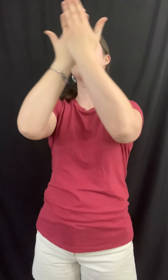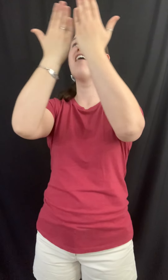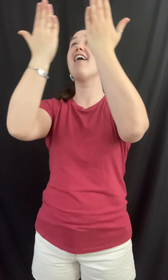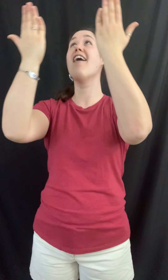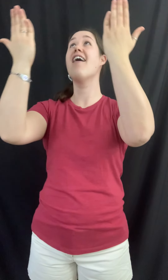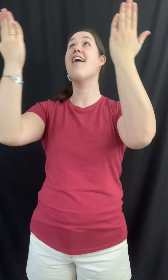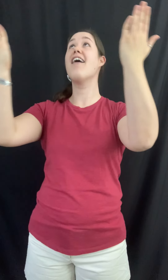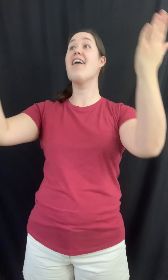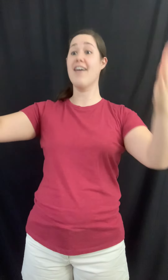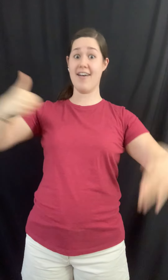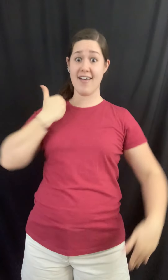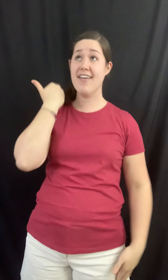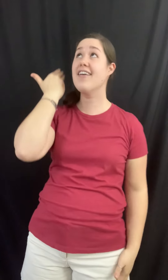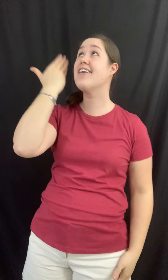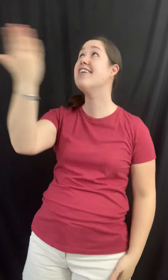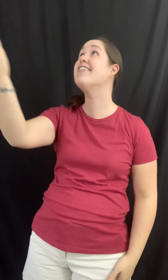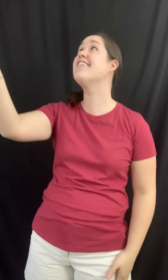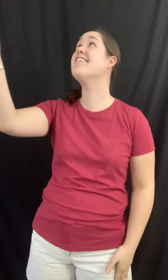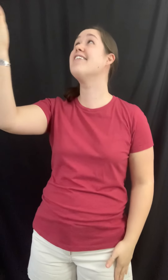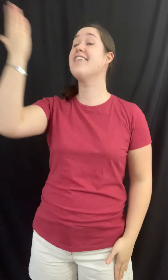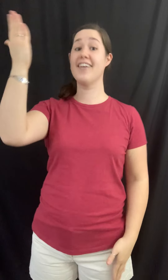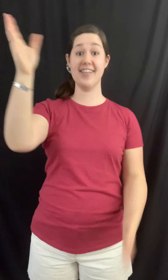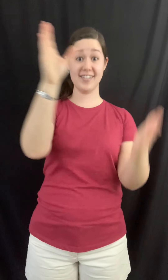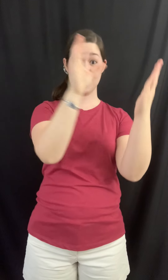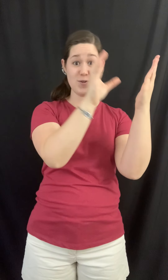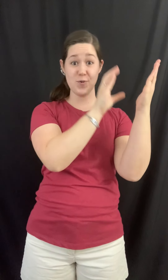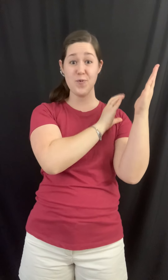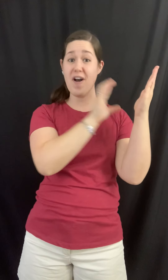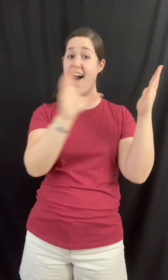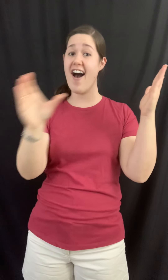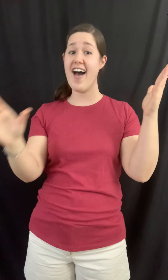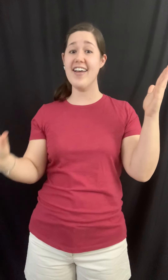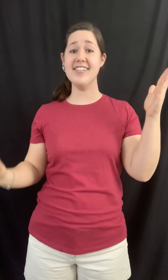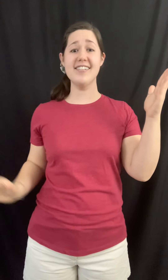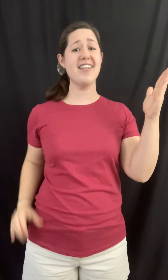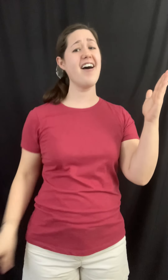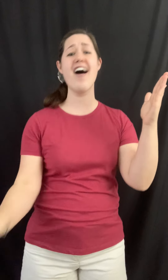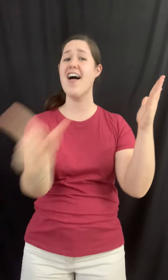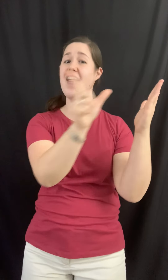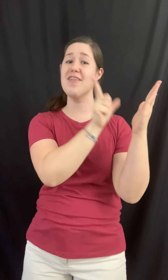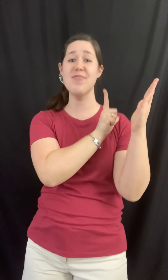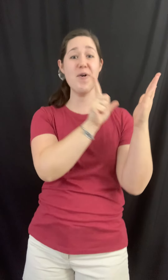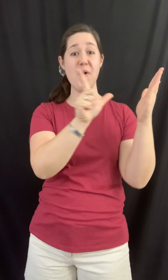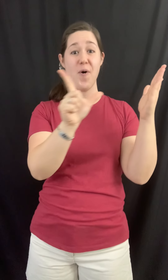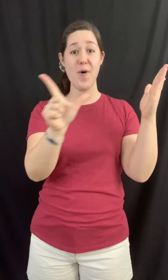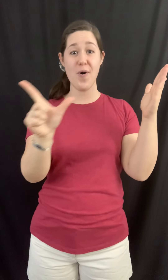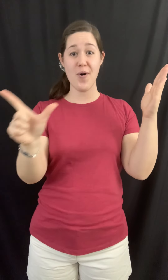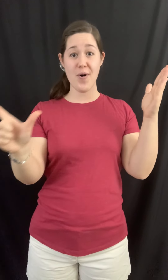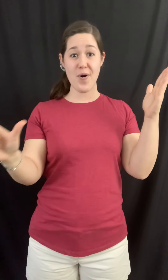He has come for us, give